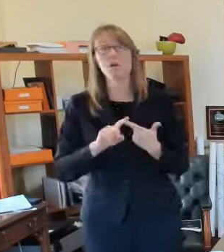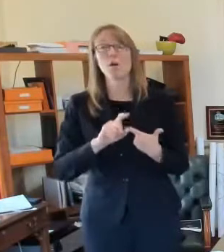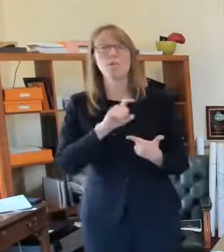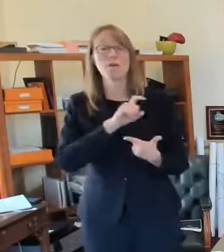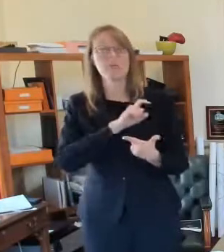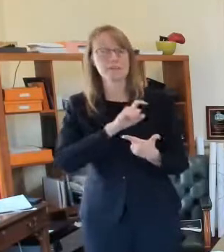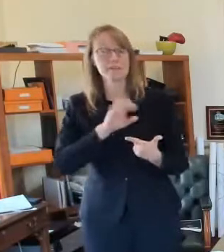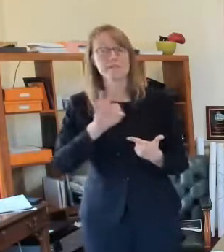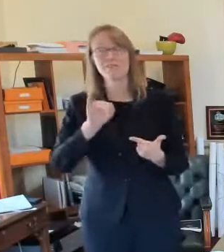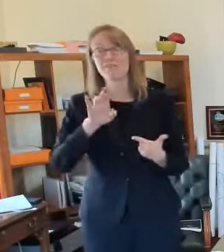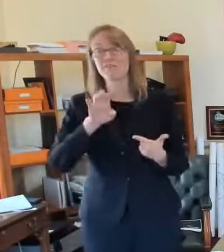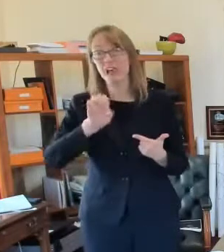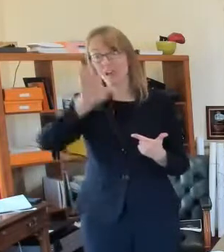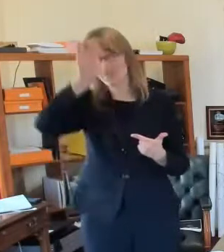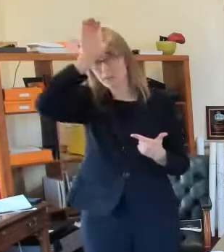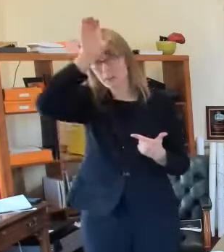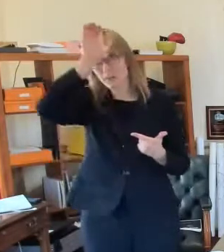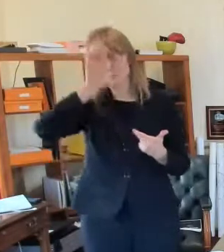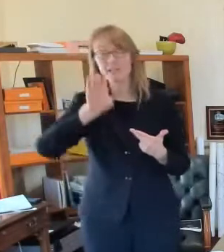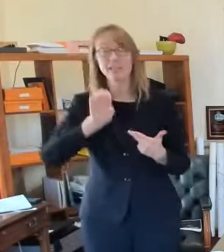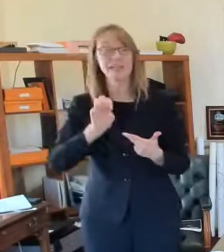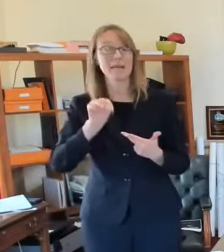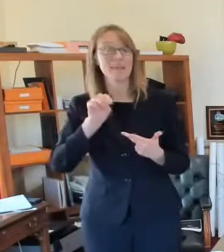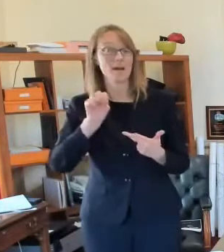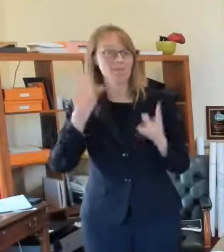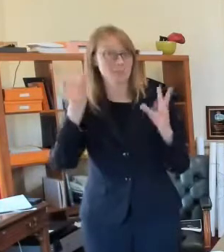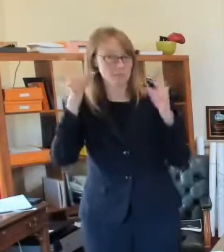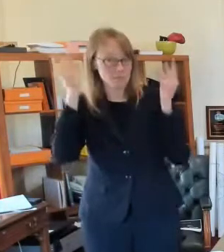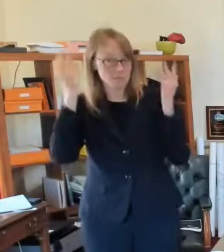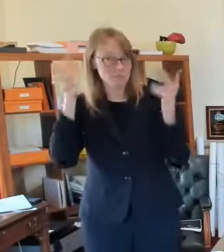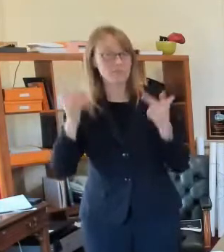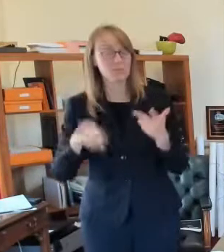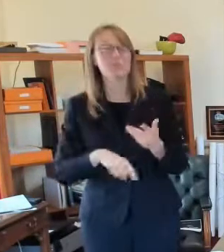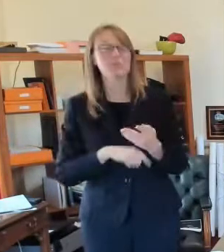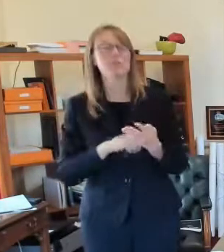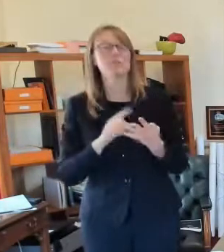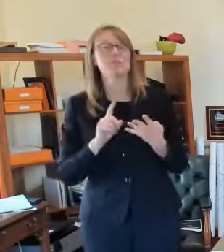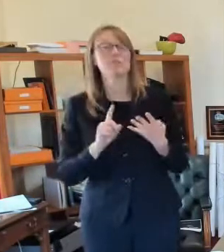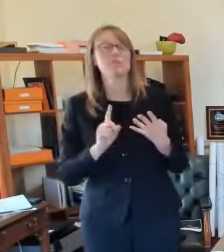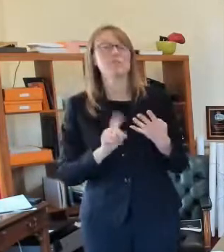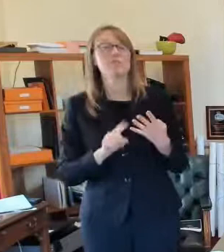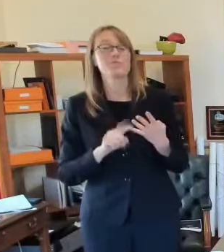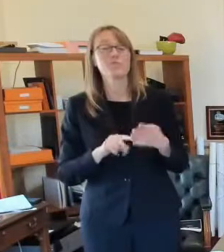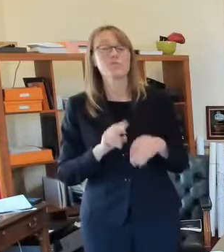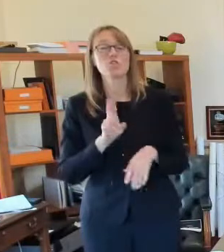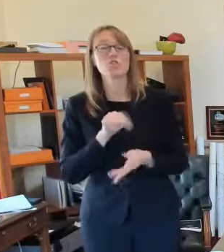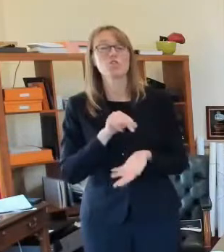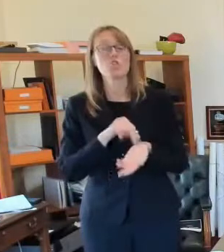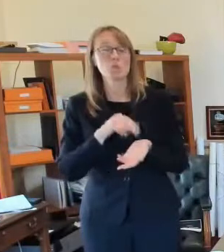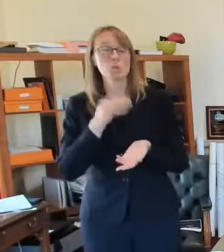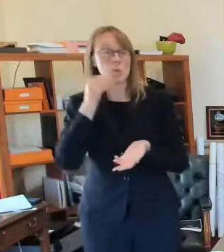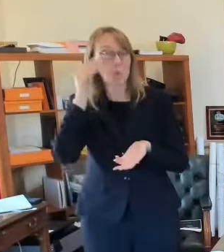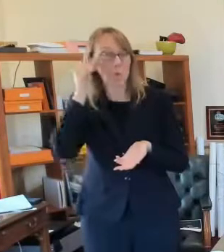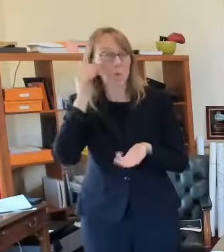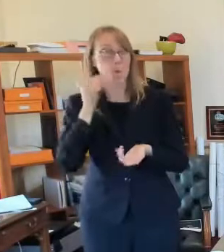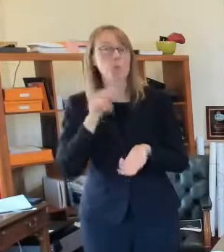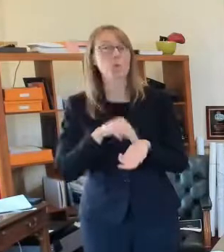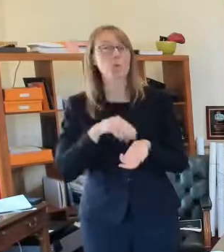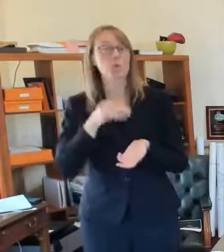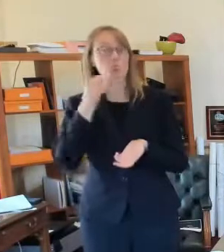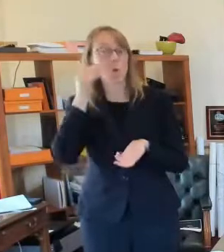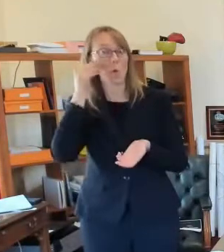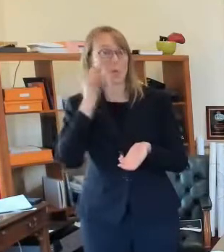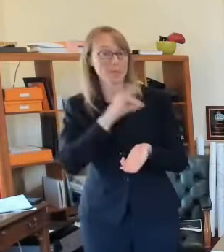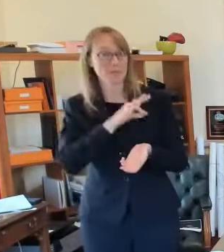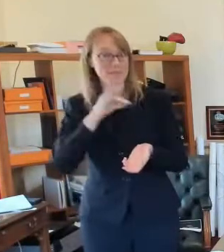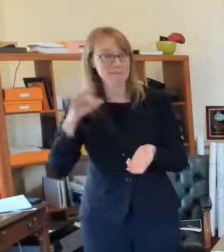then folks in nursing homes nursing home staff so that's a lot of people we don't have the supply of